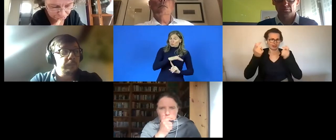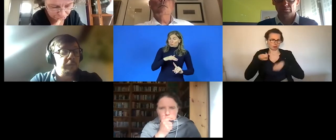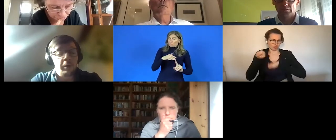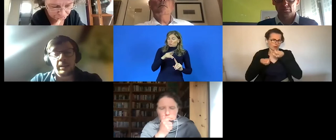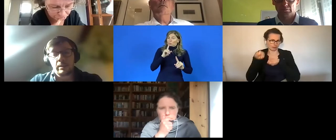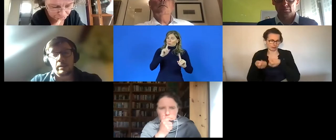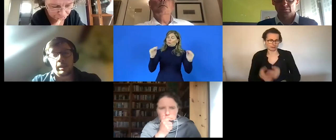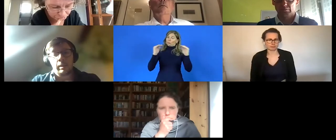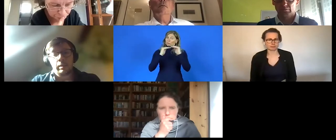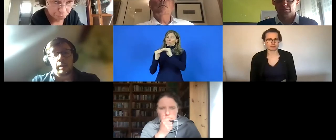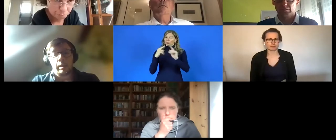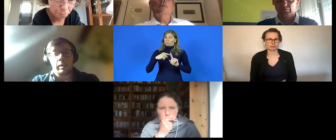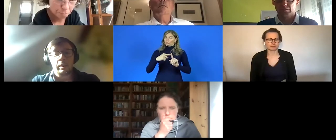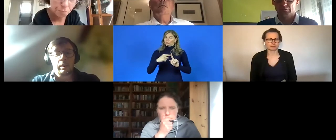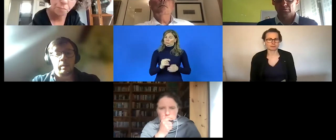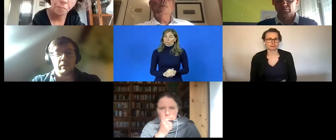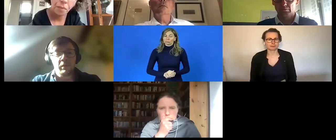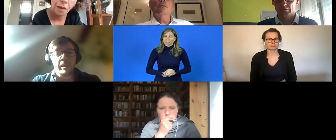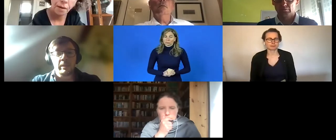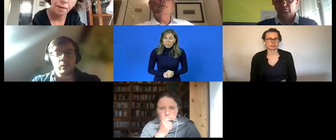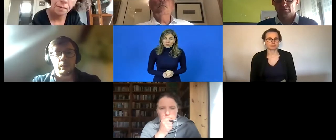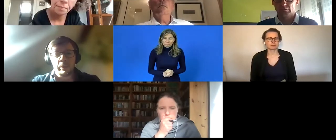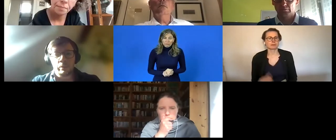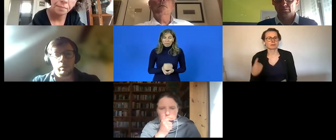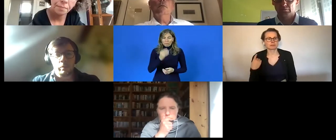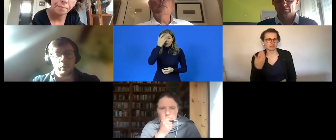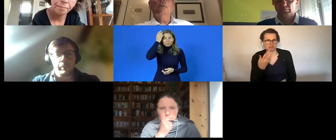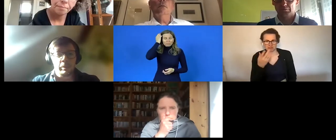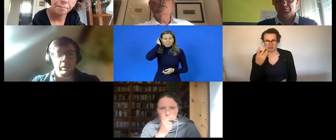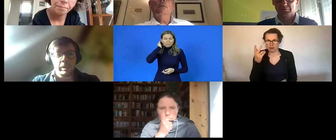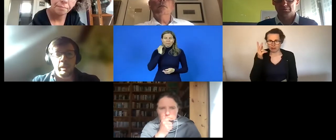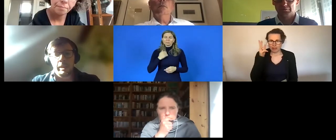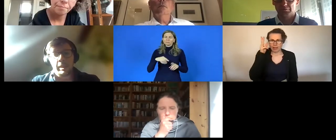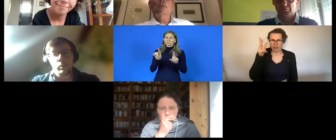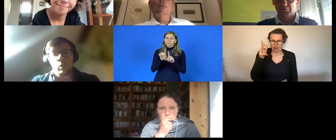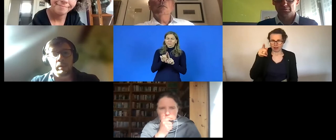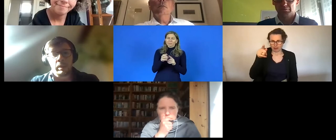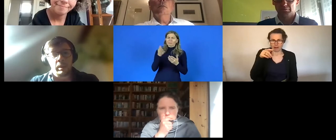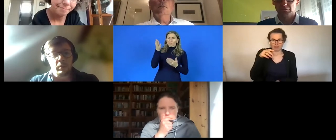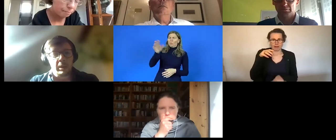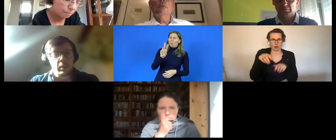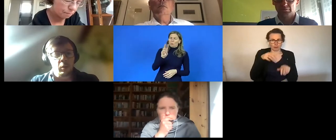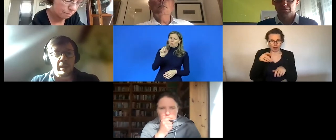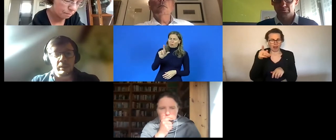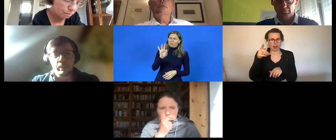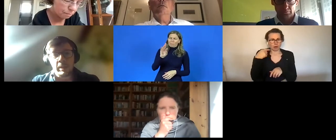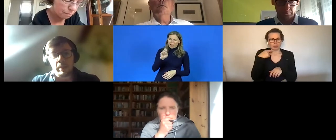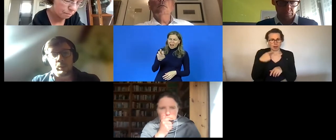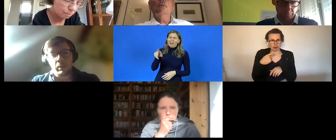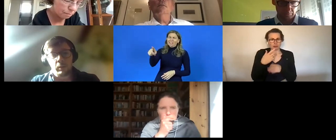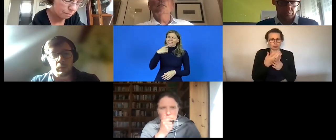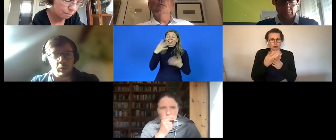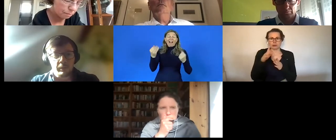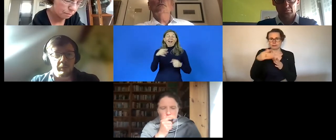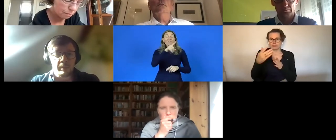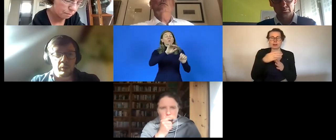for us again uh i think mr falsmeyer you mentioned also earlier the upcoming uh social economy action plan that